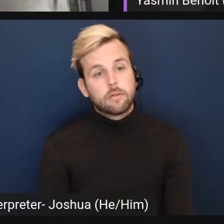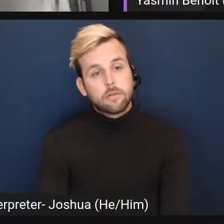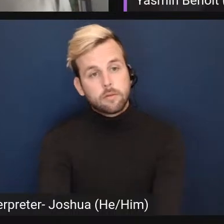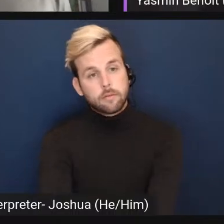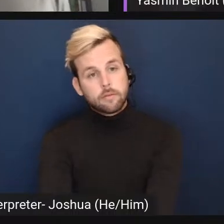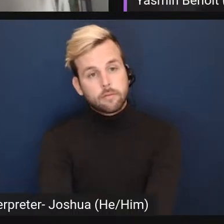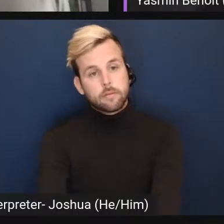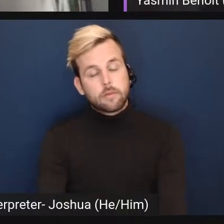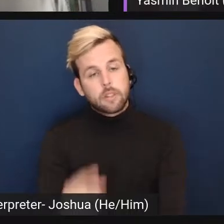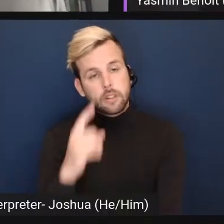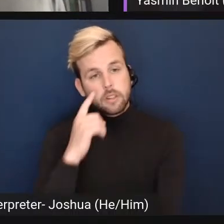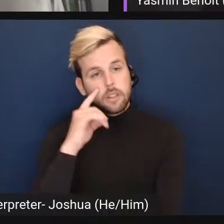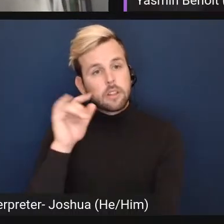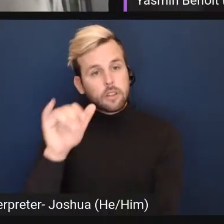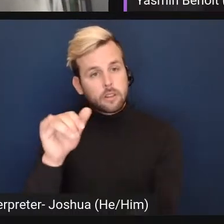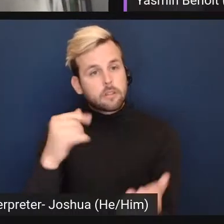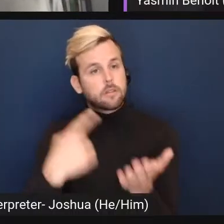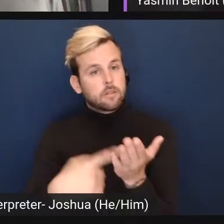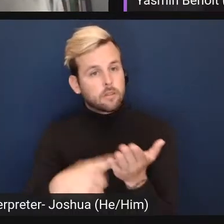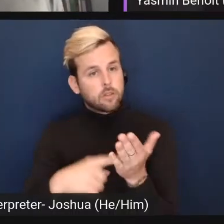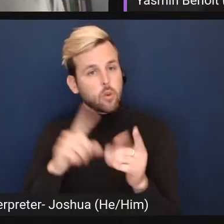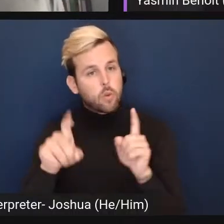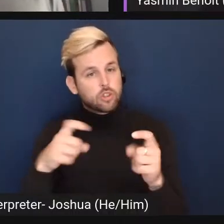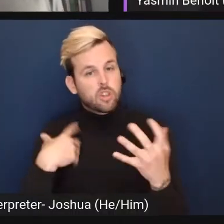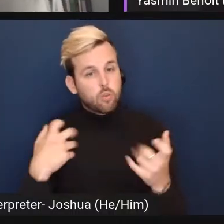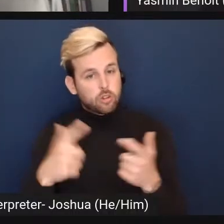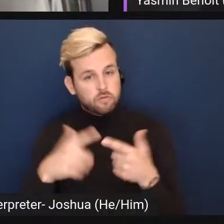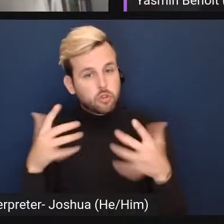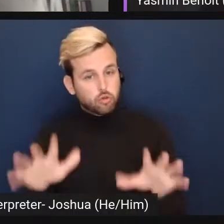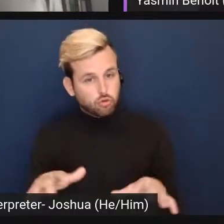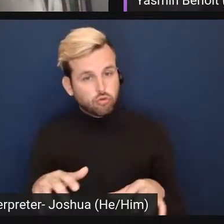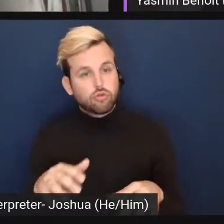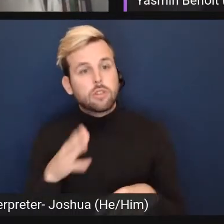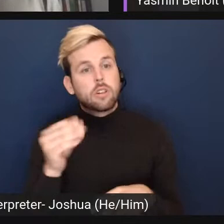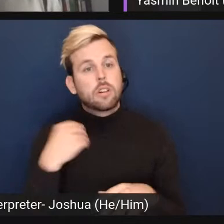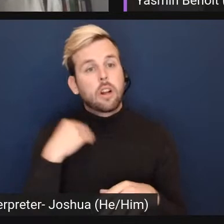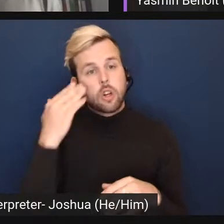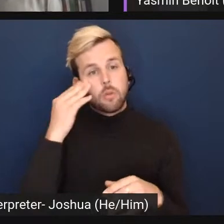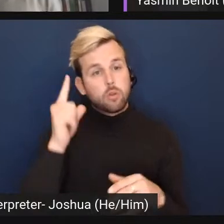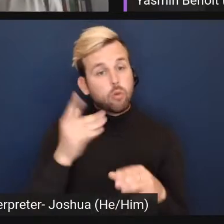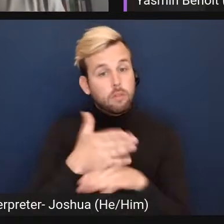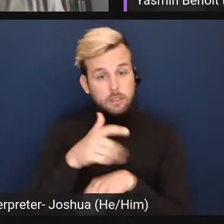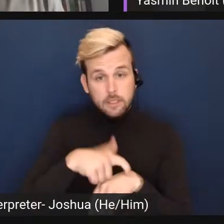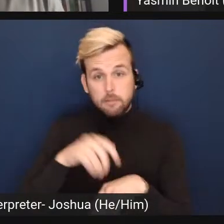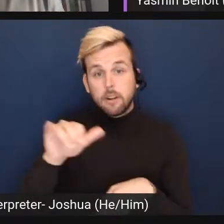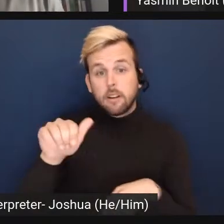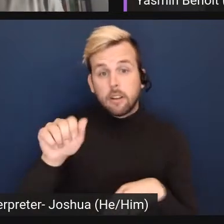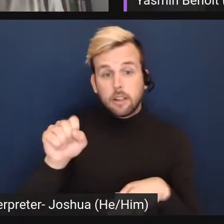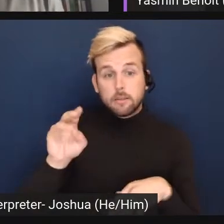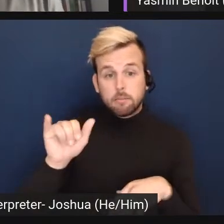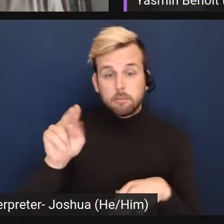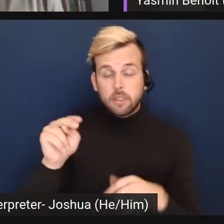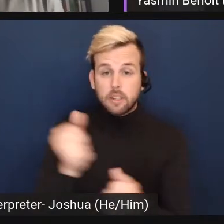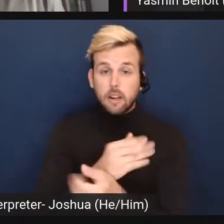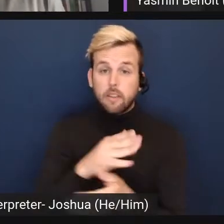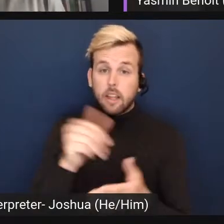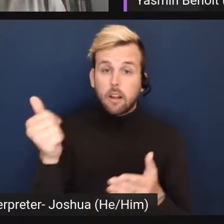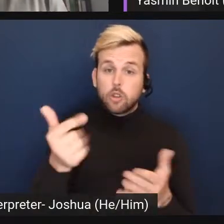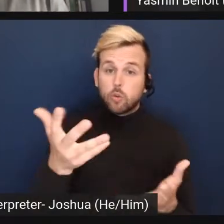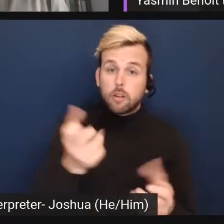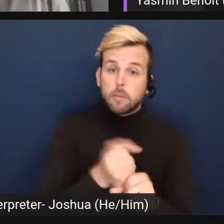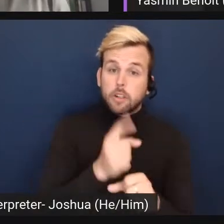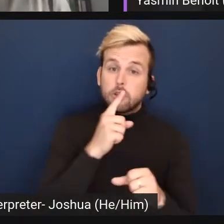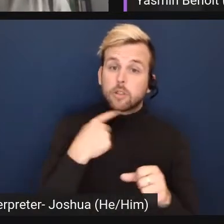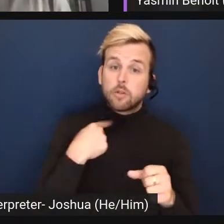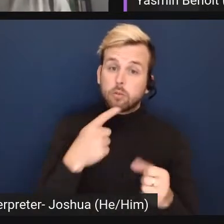at least that covers the questions that I really wanted to cover, um, and I know we're a little bit over time. Yasmin, is there anything else that you want to make